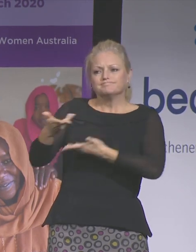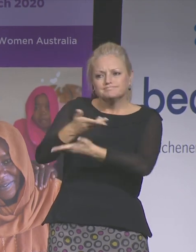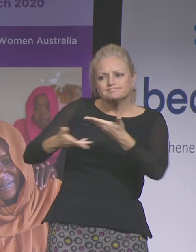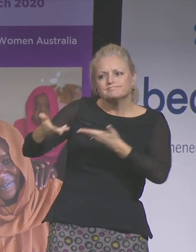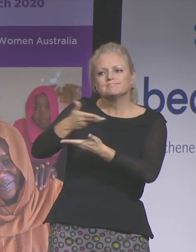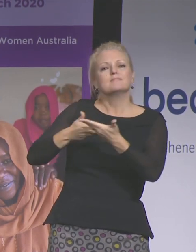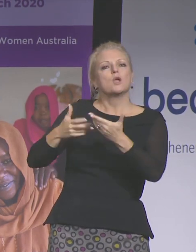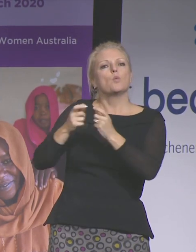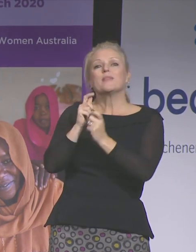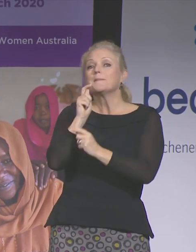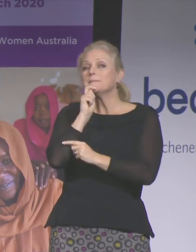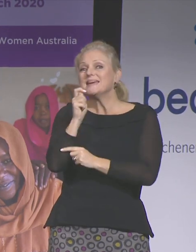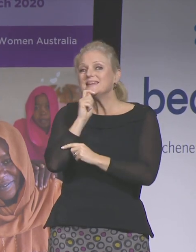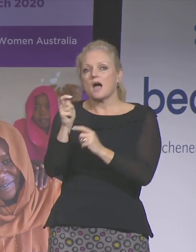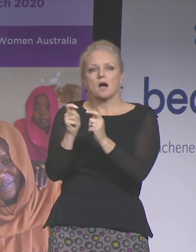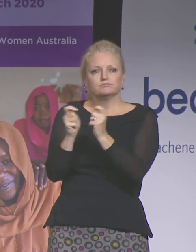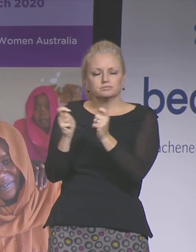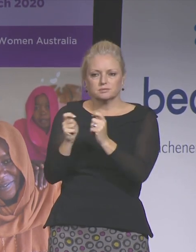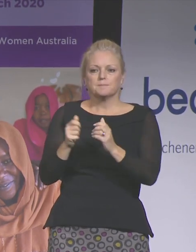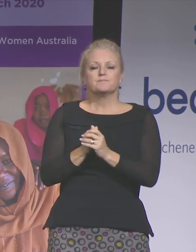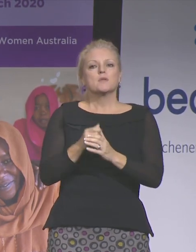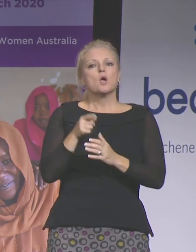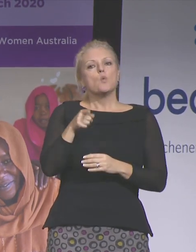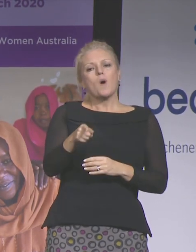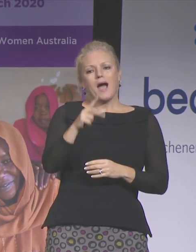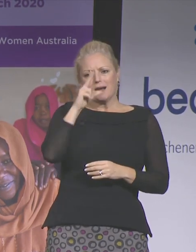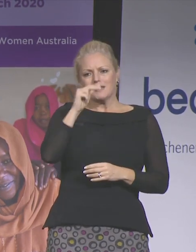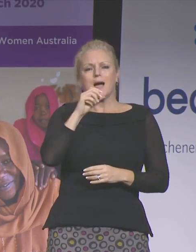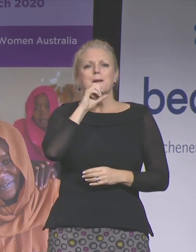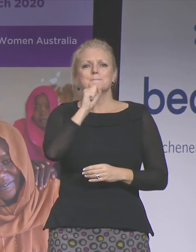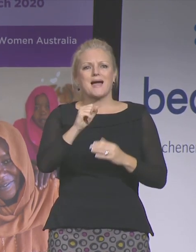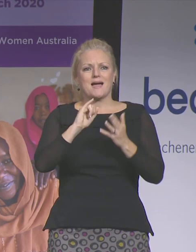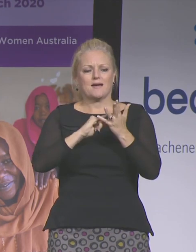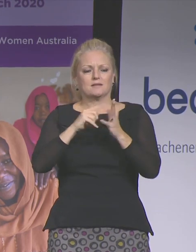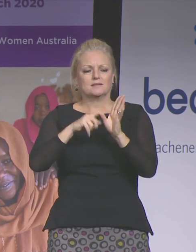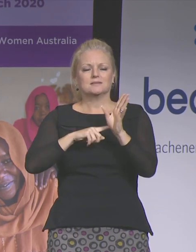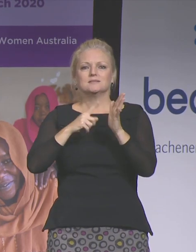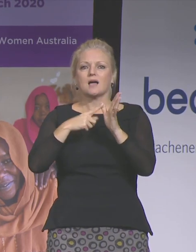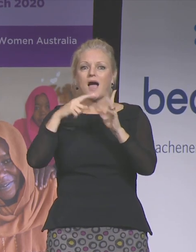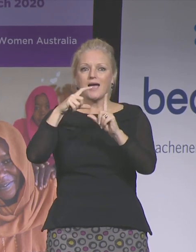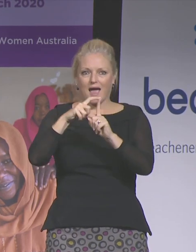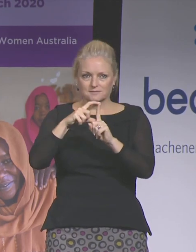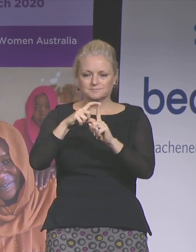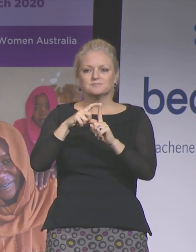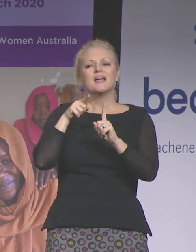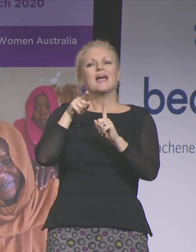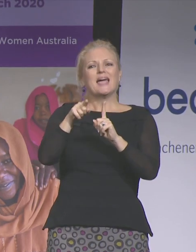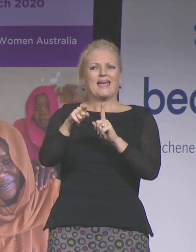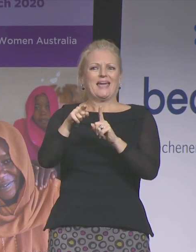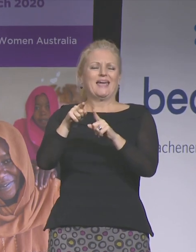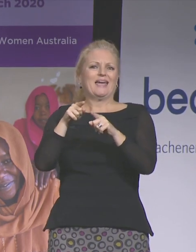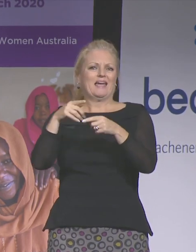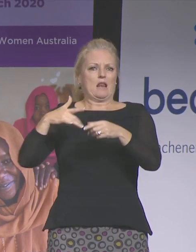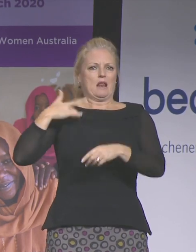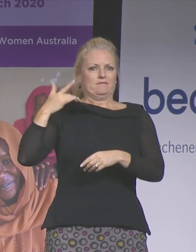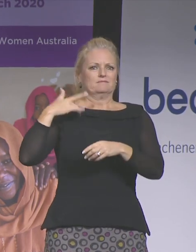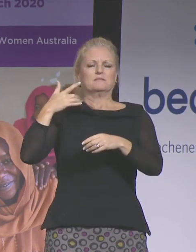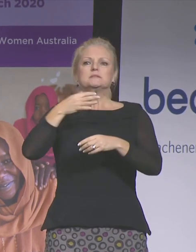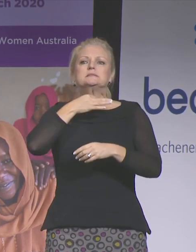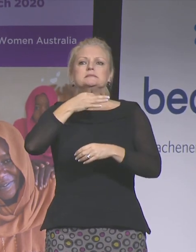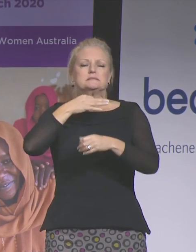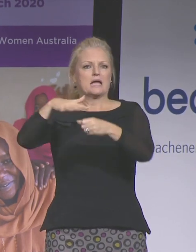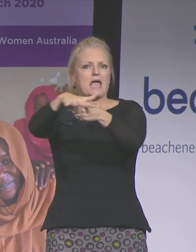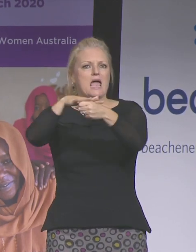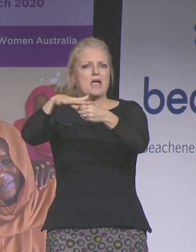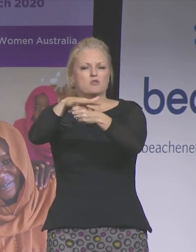One young man, Syed, has travelled all the way from the dangerous Fatah region, which is on the border with Afghanistan,